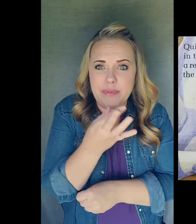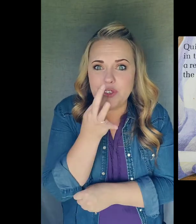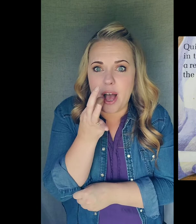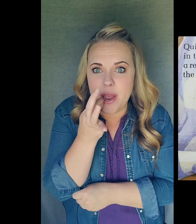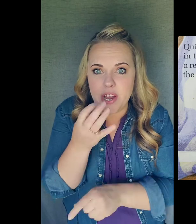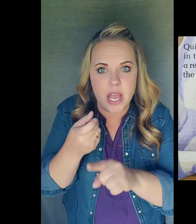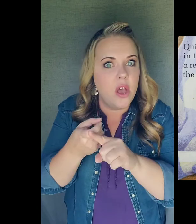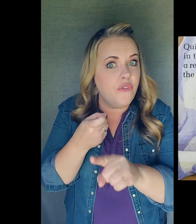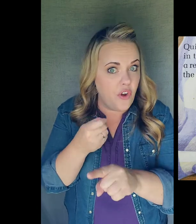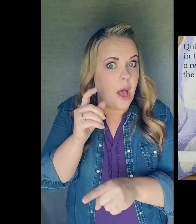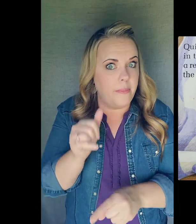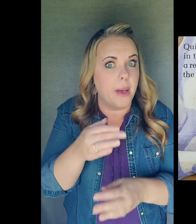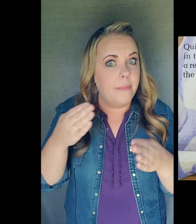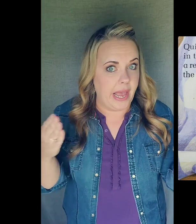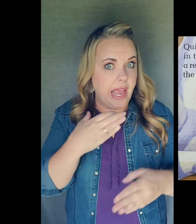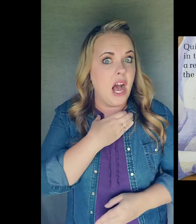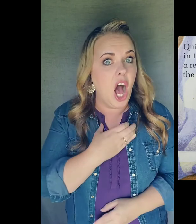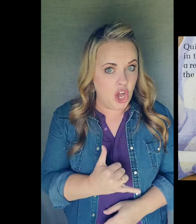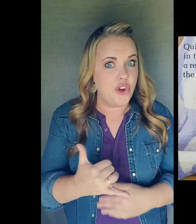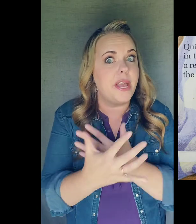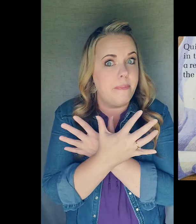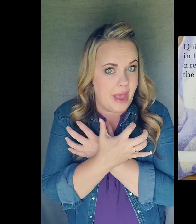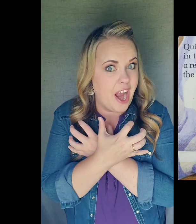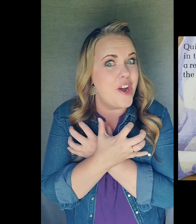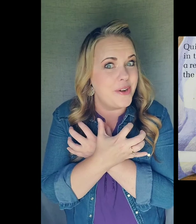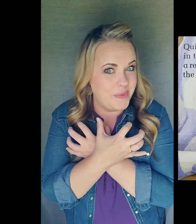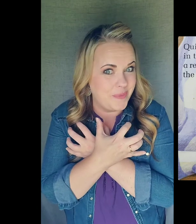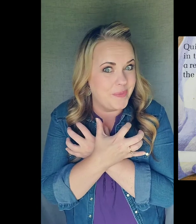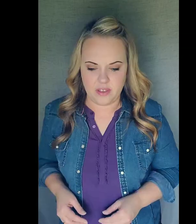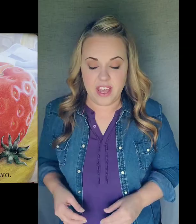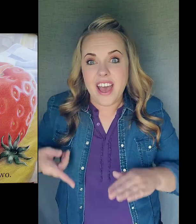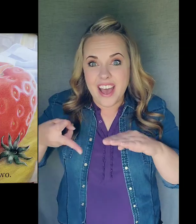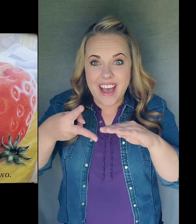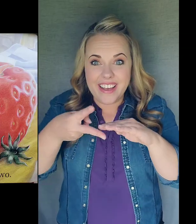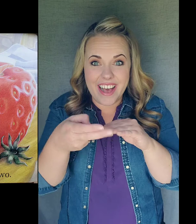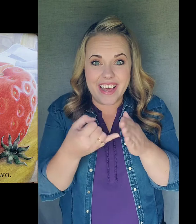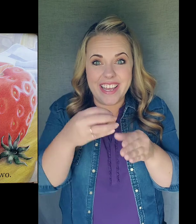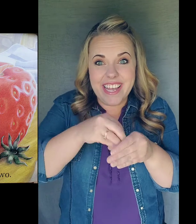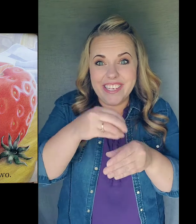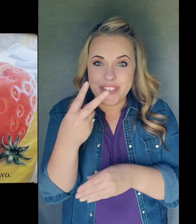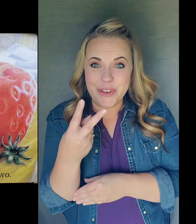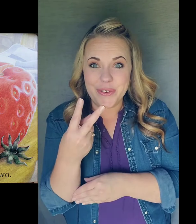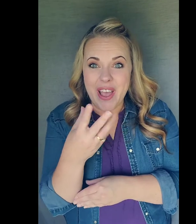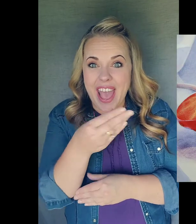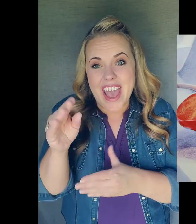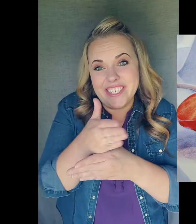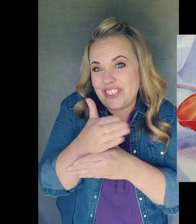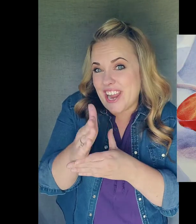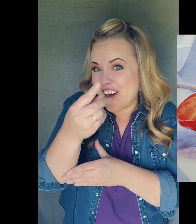Strawberry from the Big Hungry Bear. Cut it in two and share